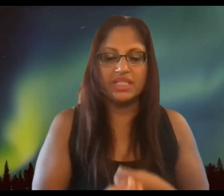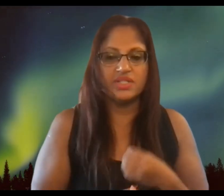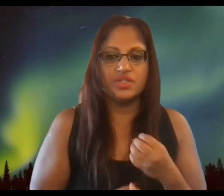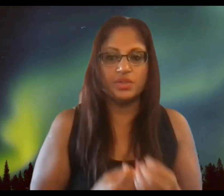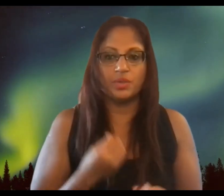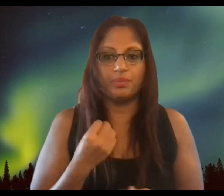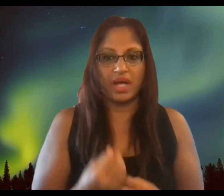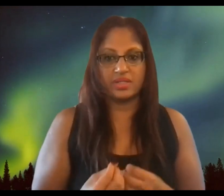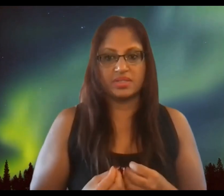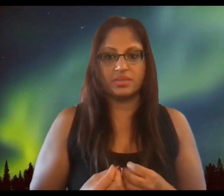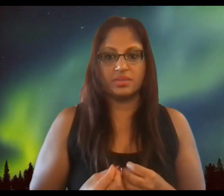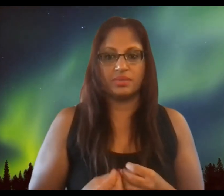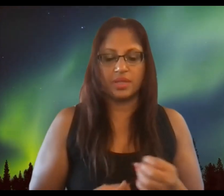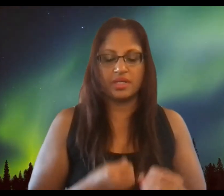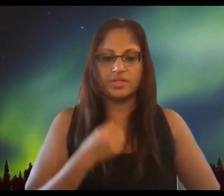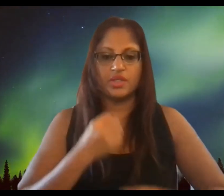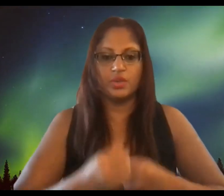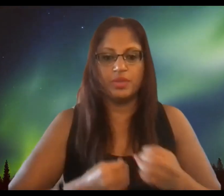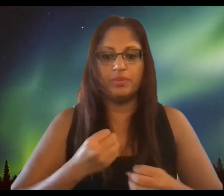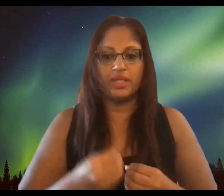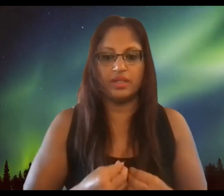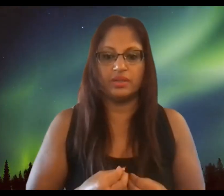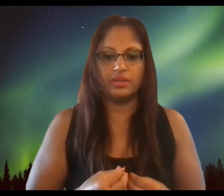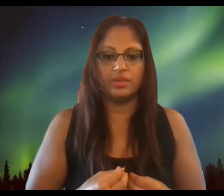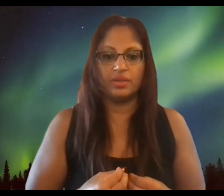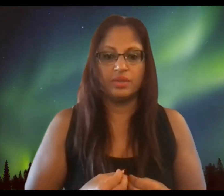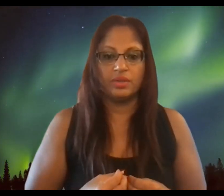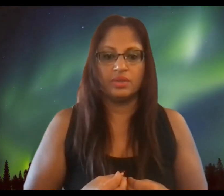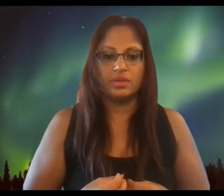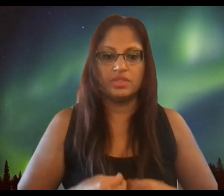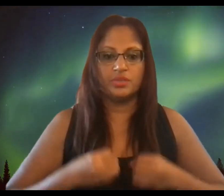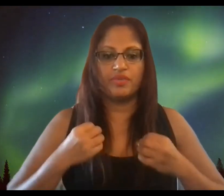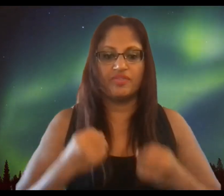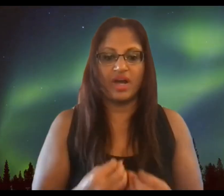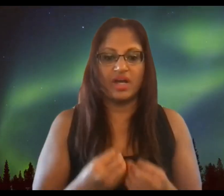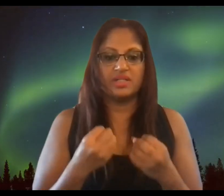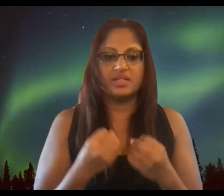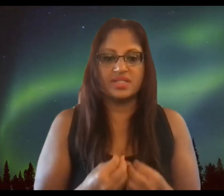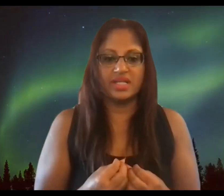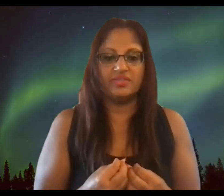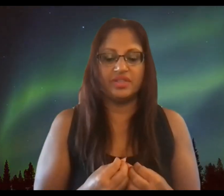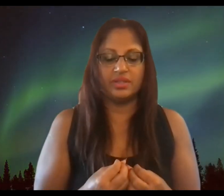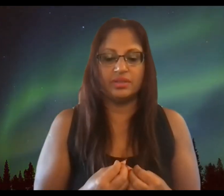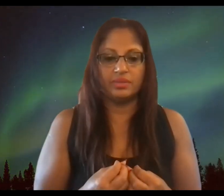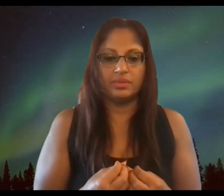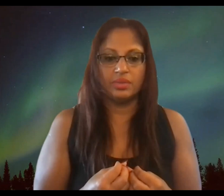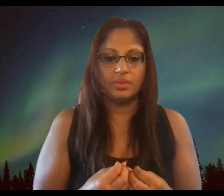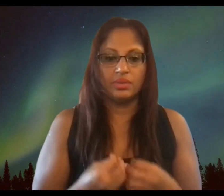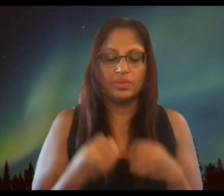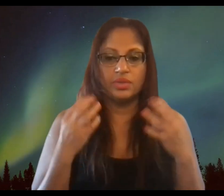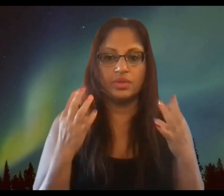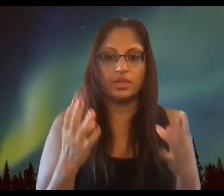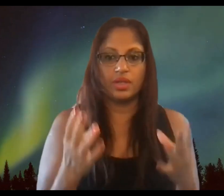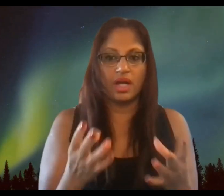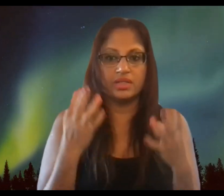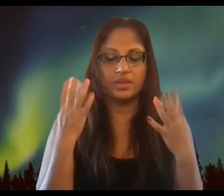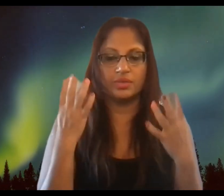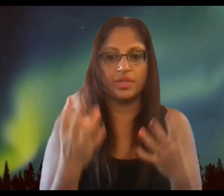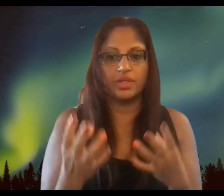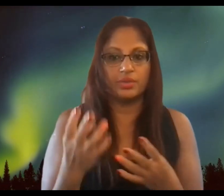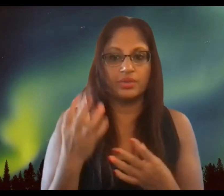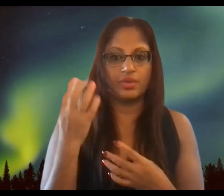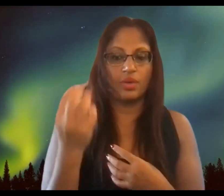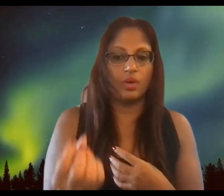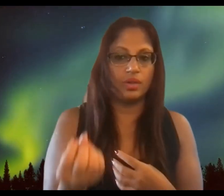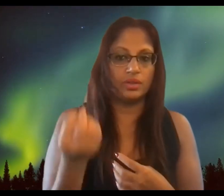please do your best as a human being to provide safety to the content